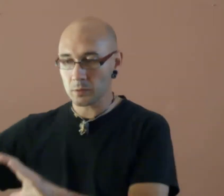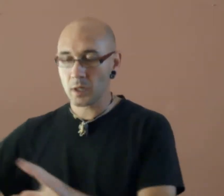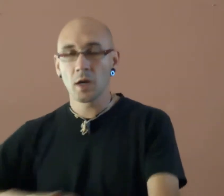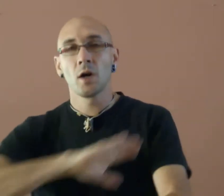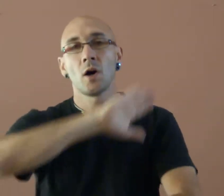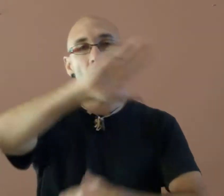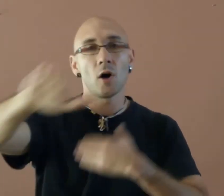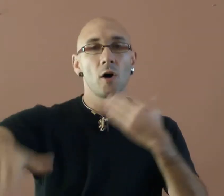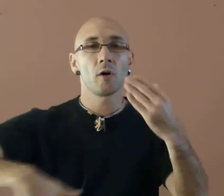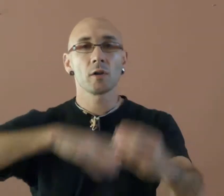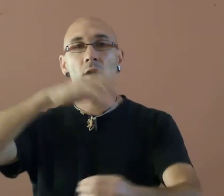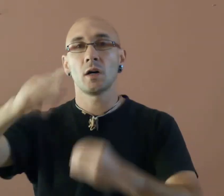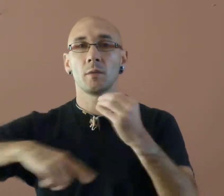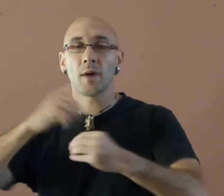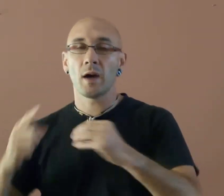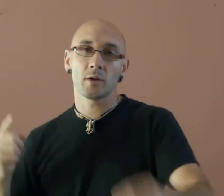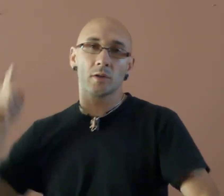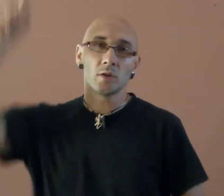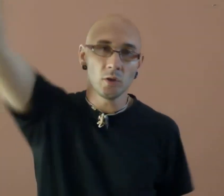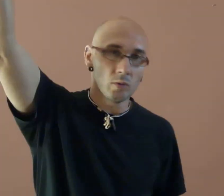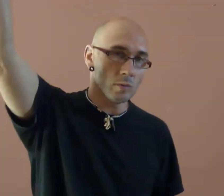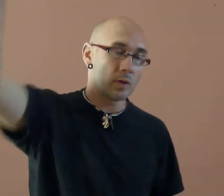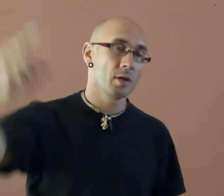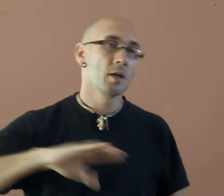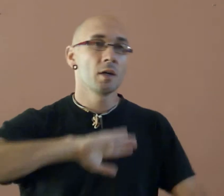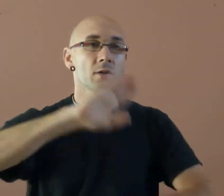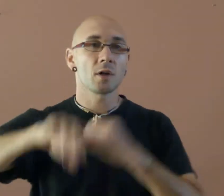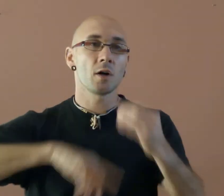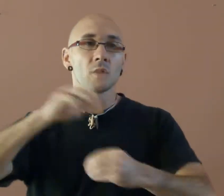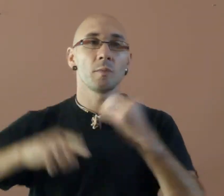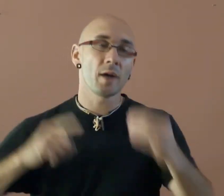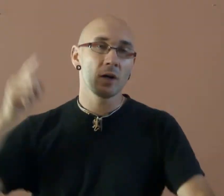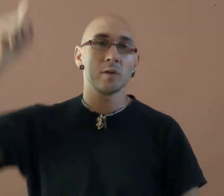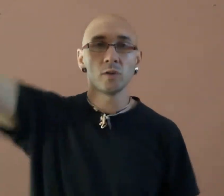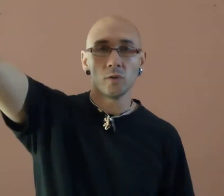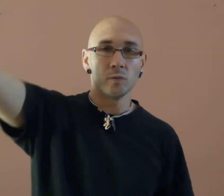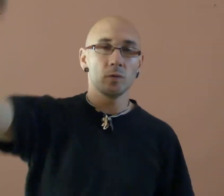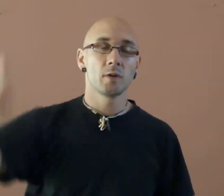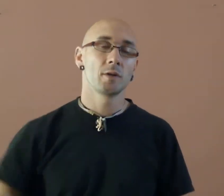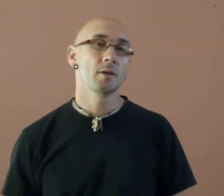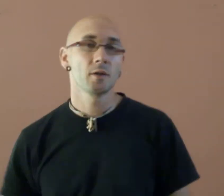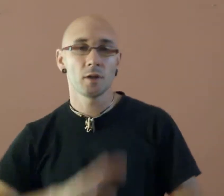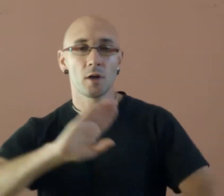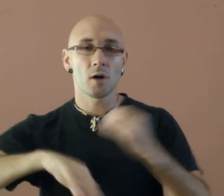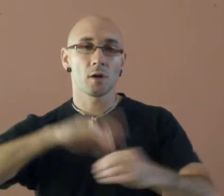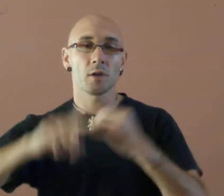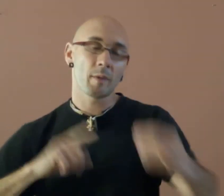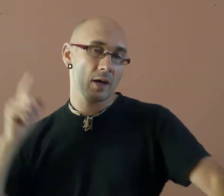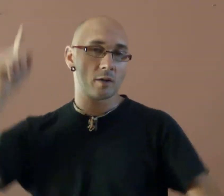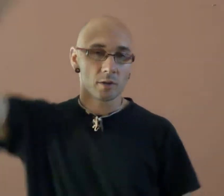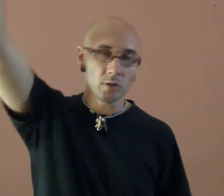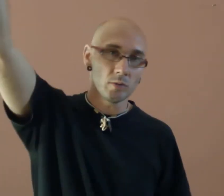All About You. It's All About You. All About You.